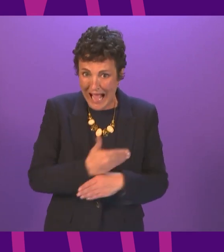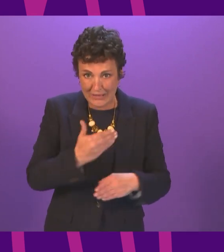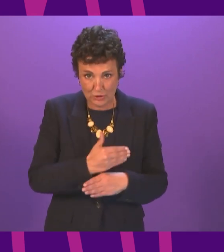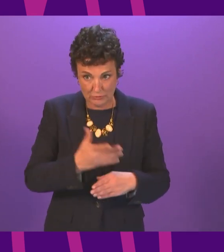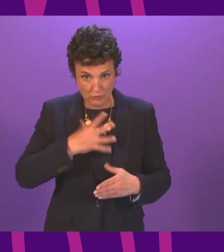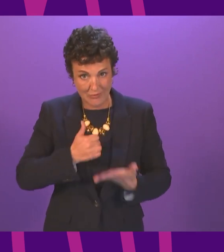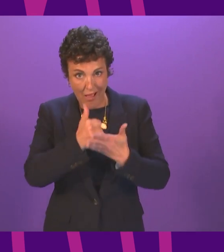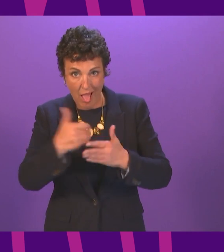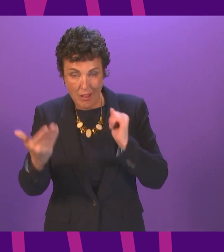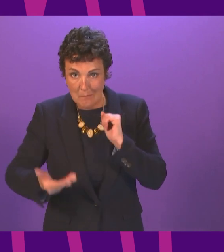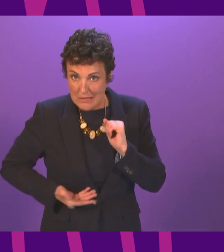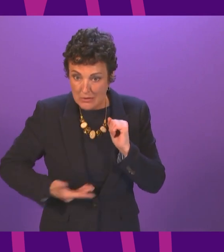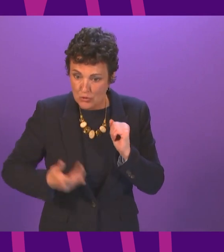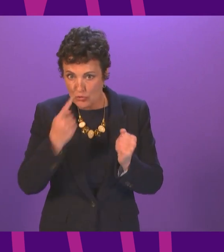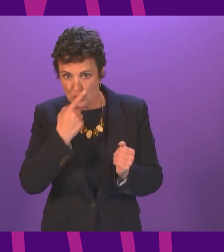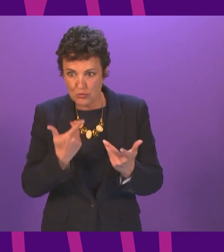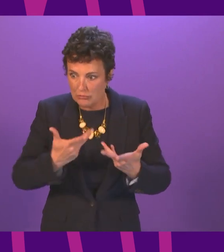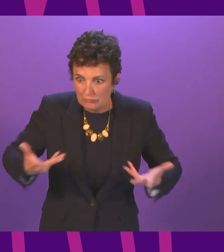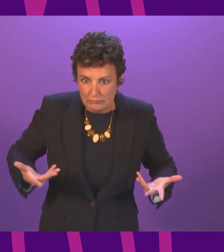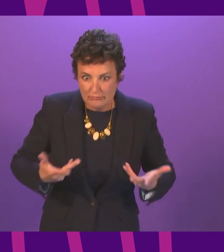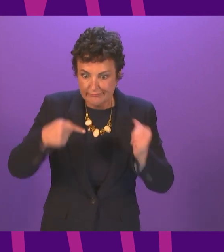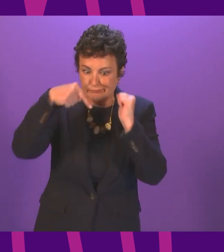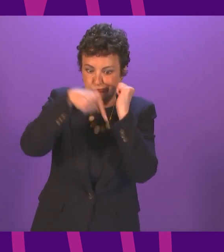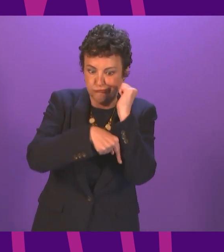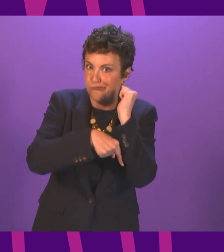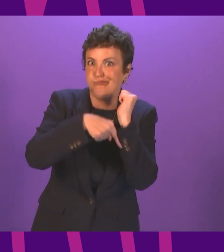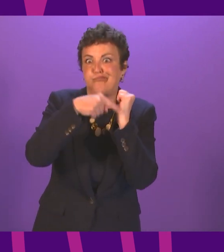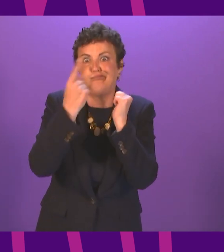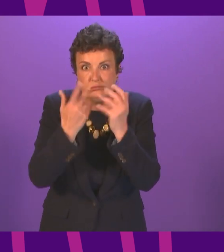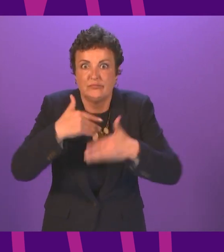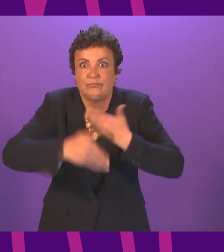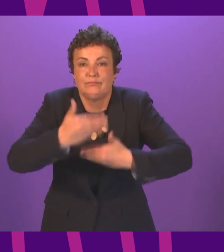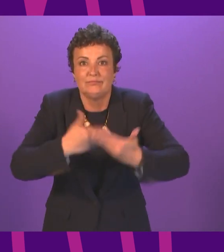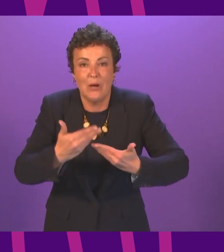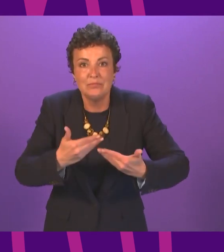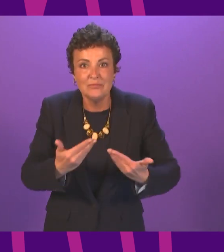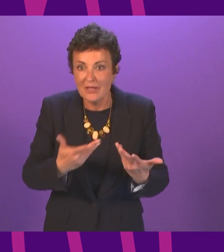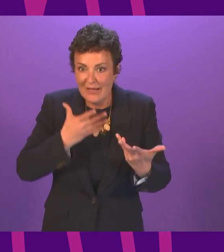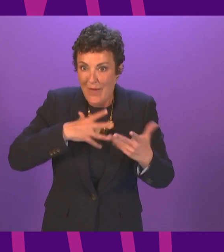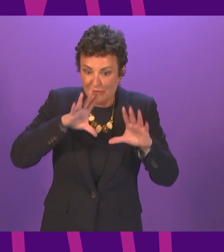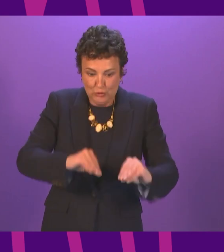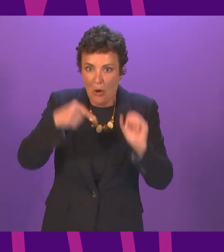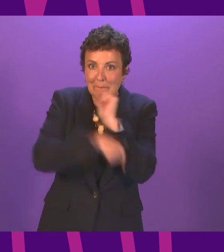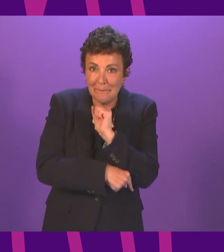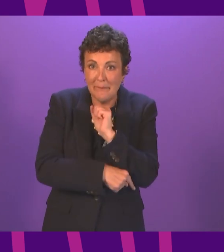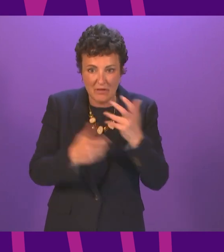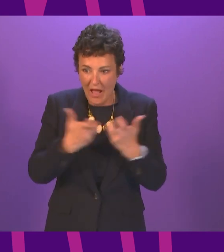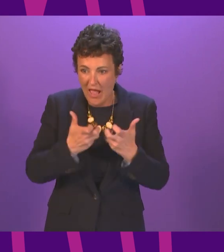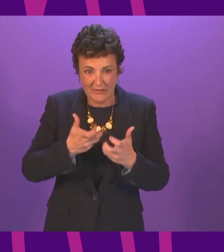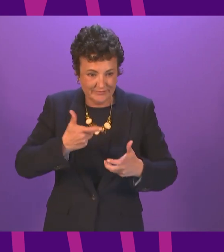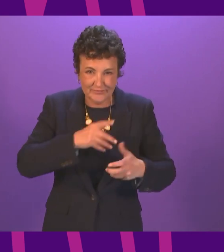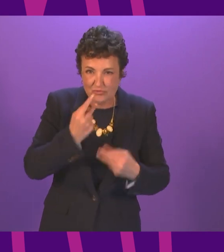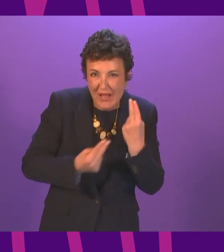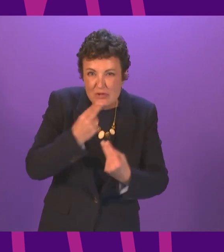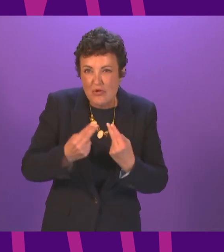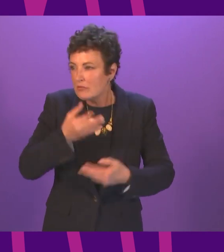to remobilise action to stimulate growth action to reinvigorate our tourism and hospitality sector so vital to